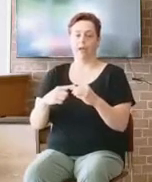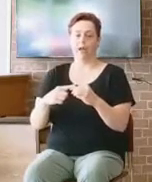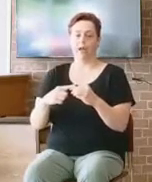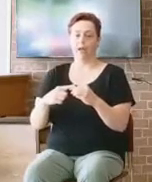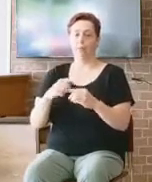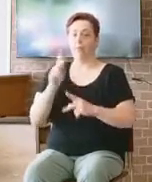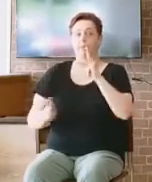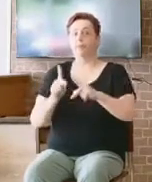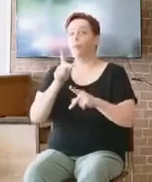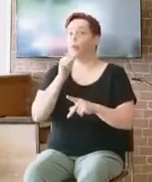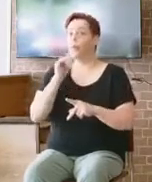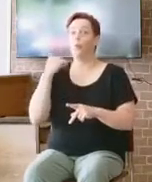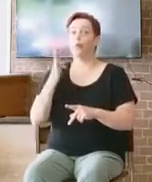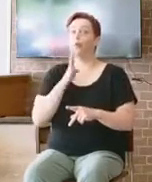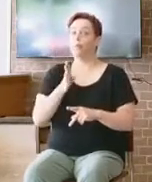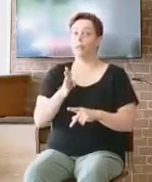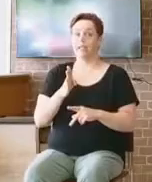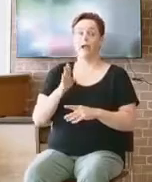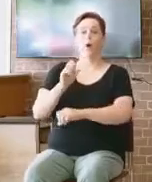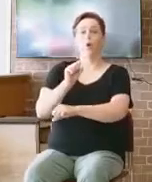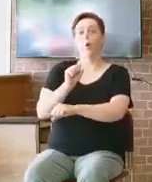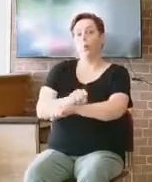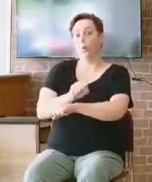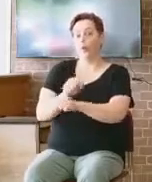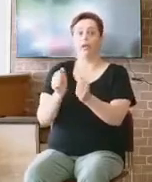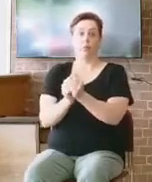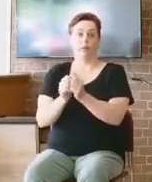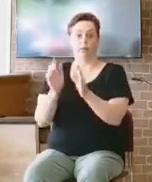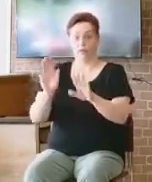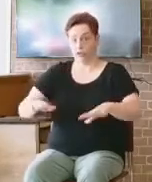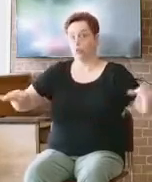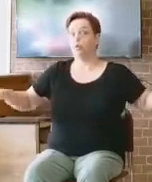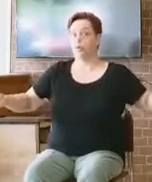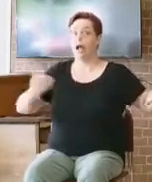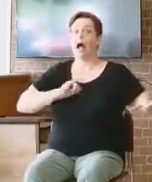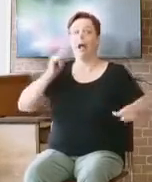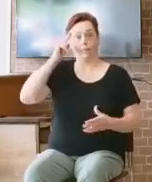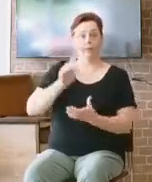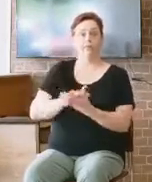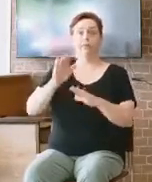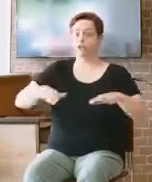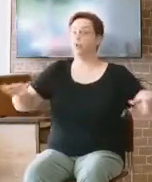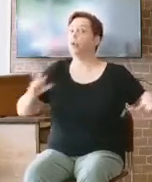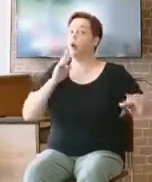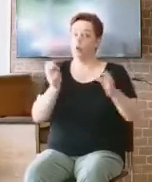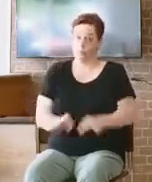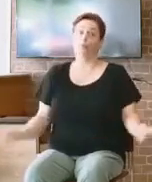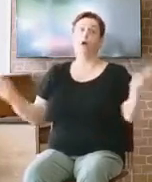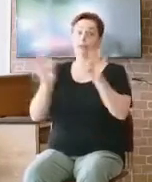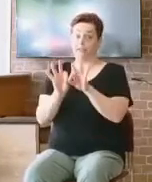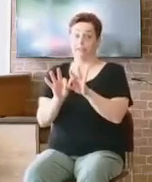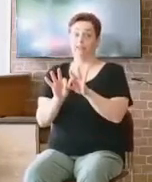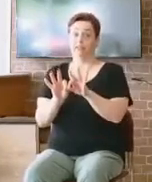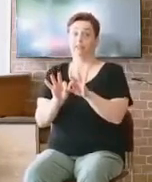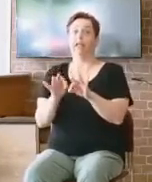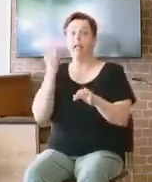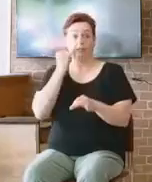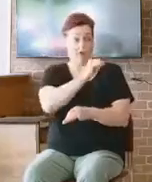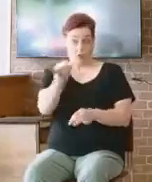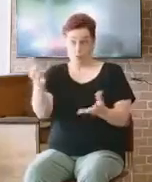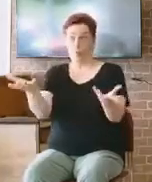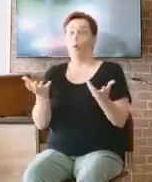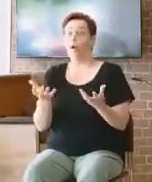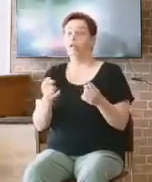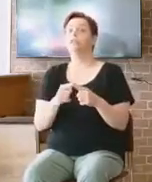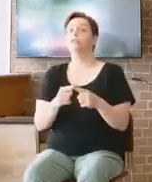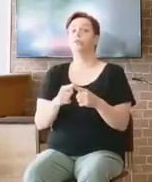be working with children, because I believe children are precious and I'm going to protect them with my life that you have to sign up to do a background check and the